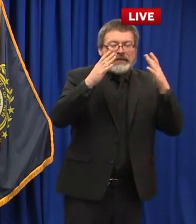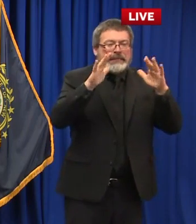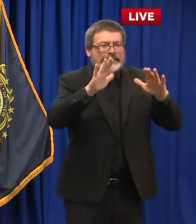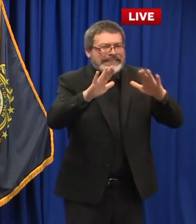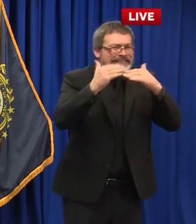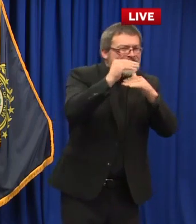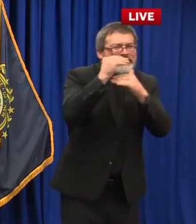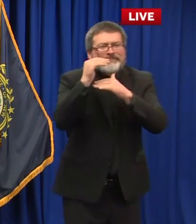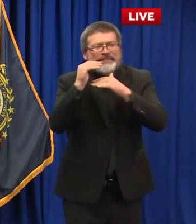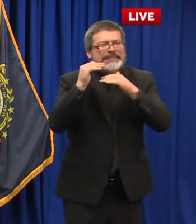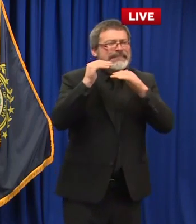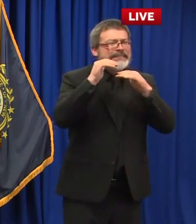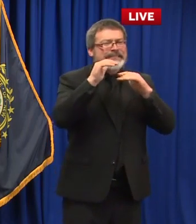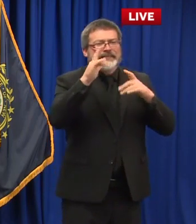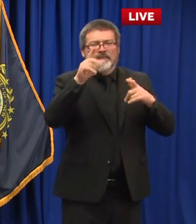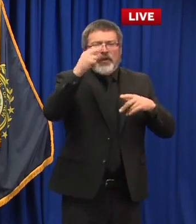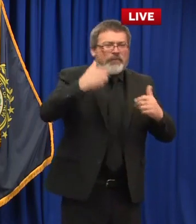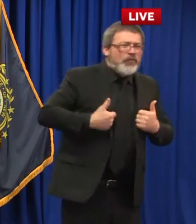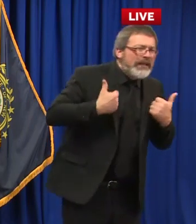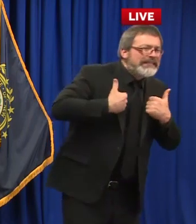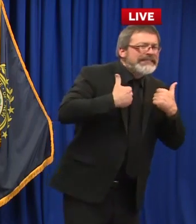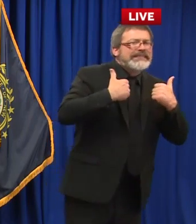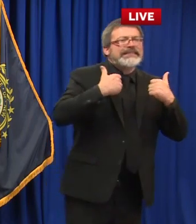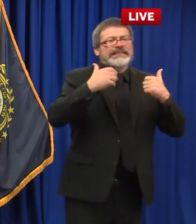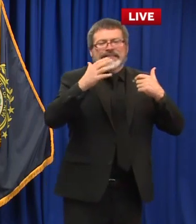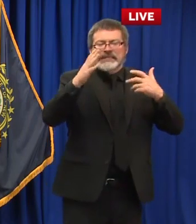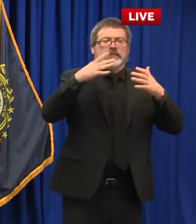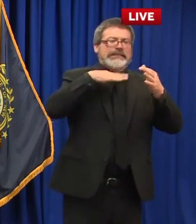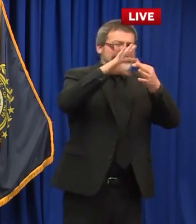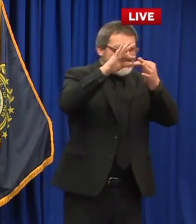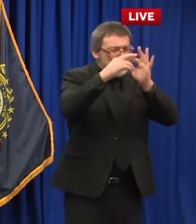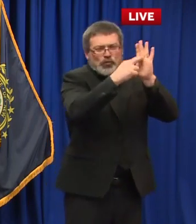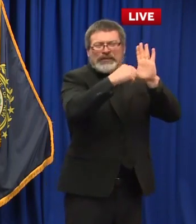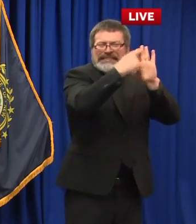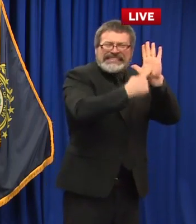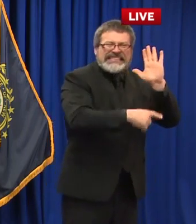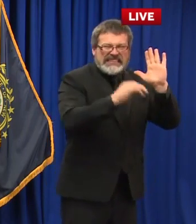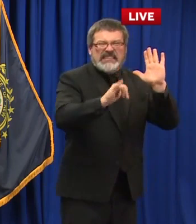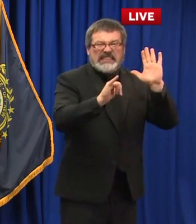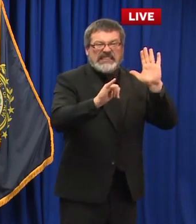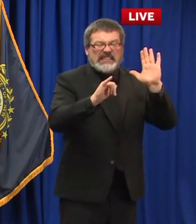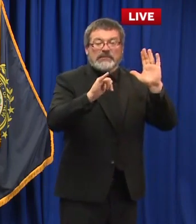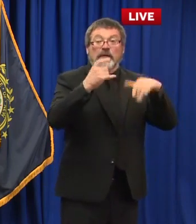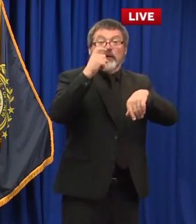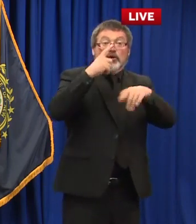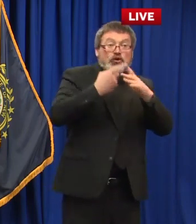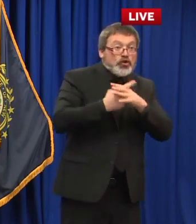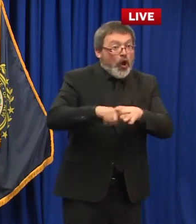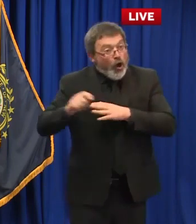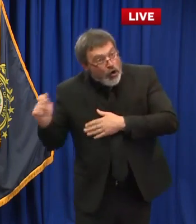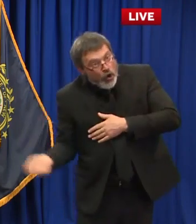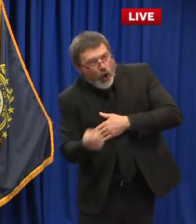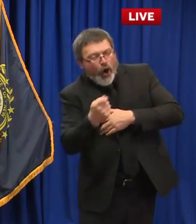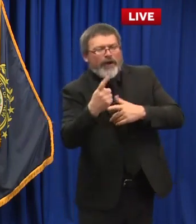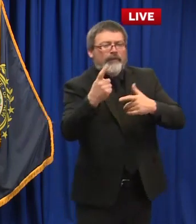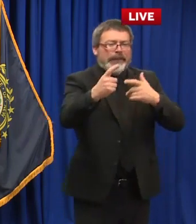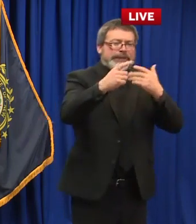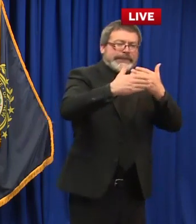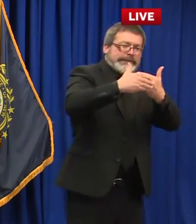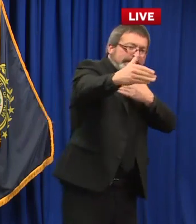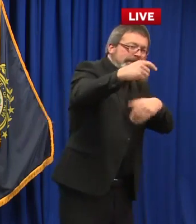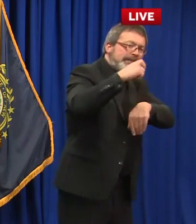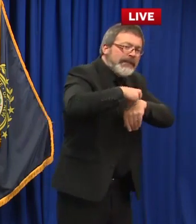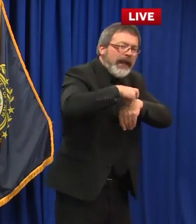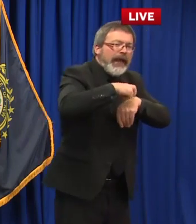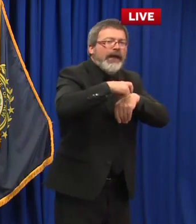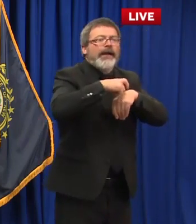the break in between tee times, allowing people from separate households to use the same golf cart and and opening up the